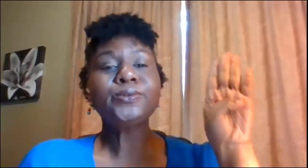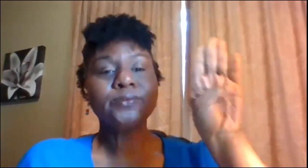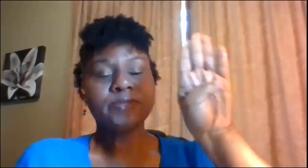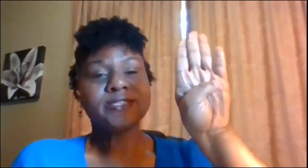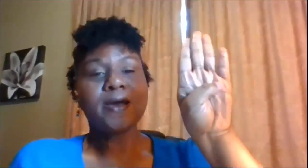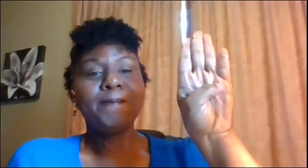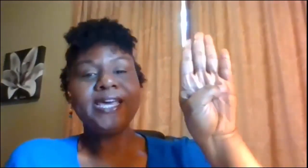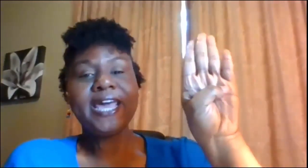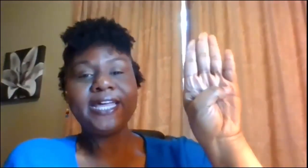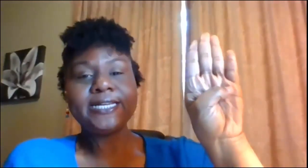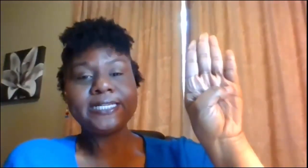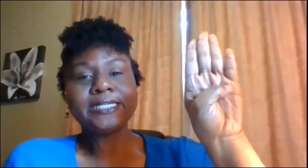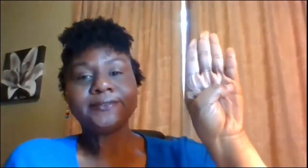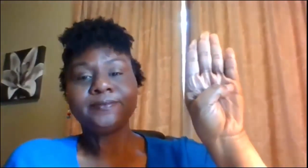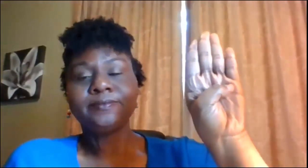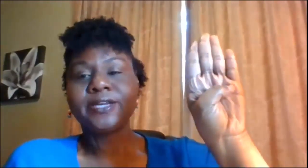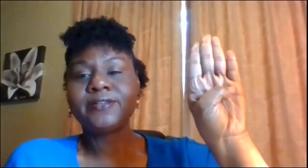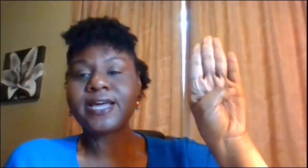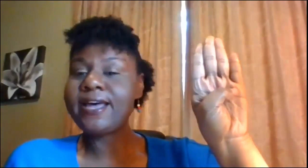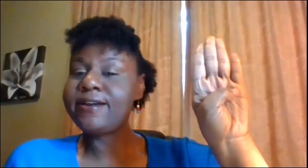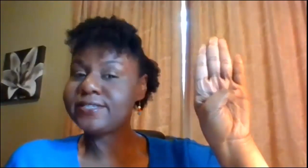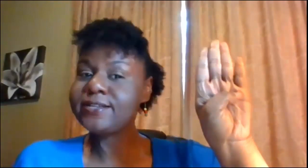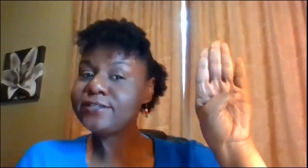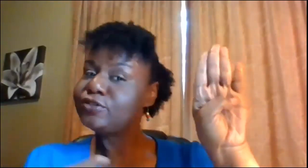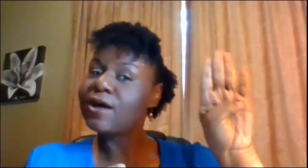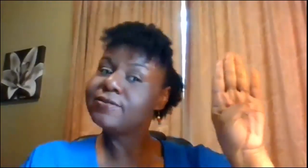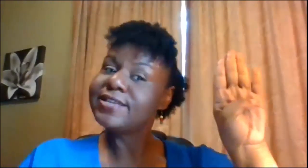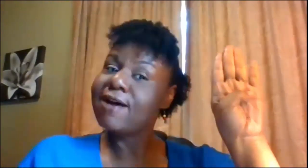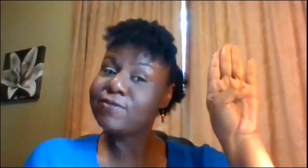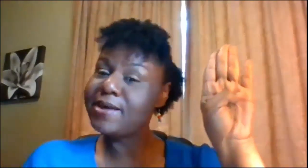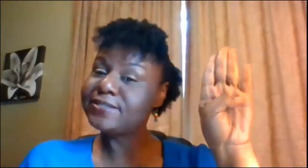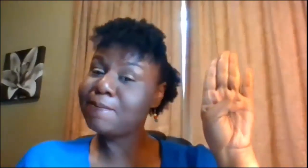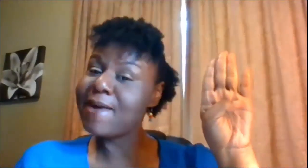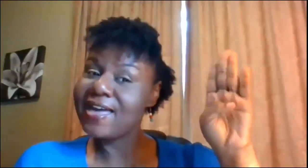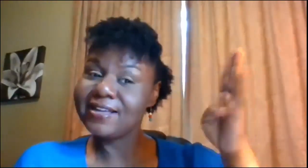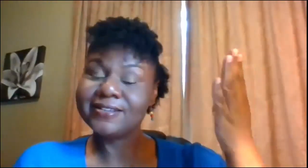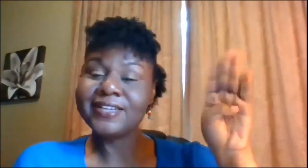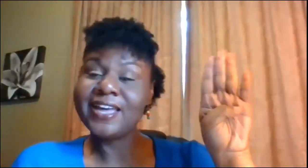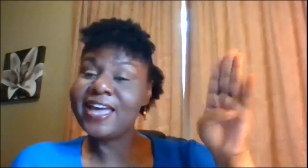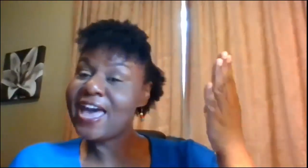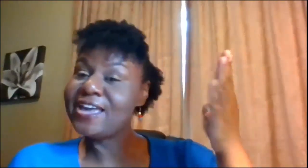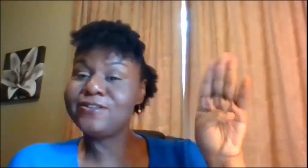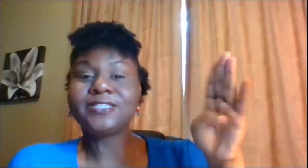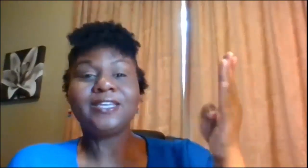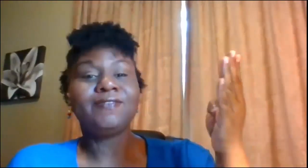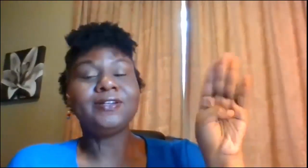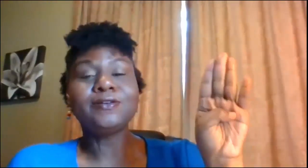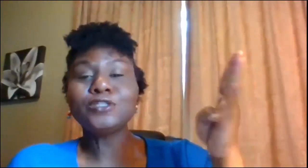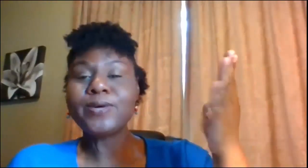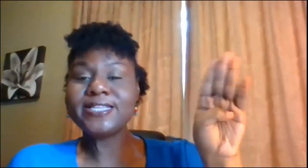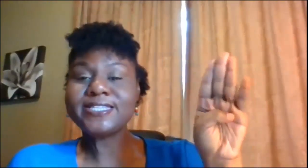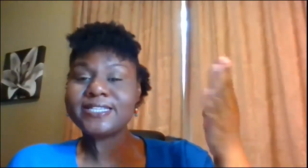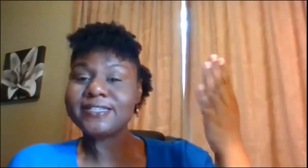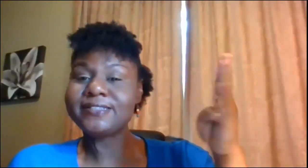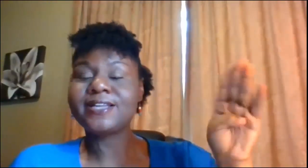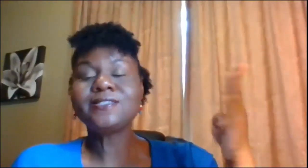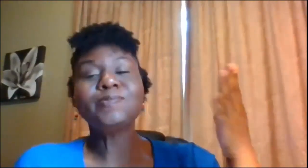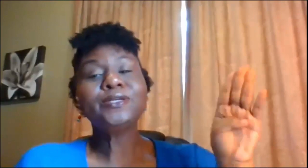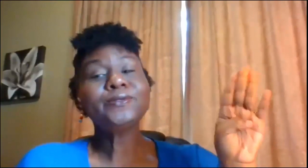is our B here there's that letter see I told you all those alphabets are back and you just give it a little twist that's blue